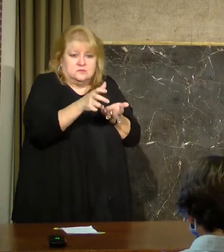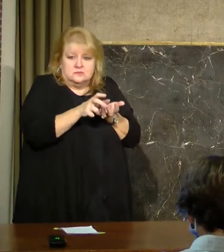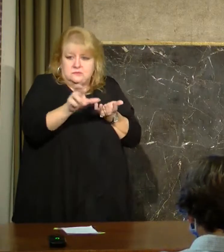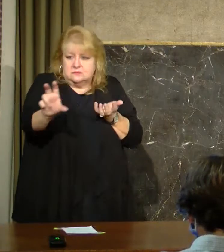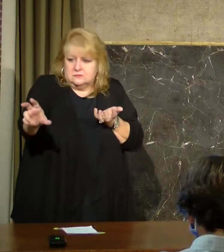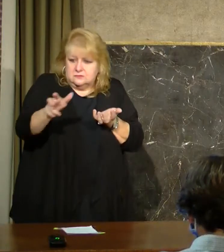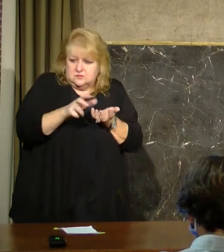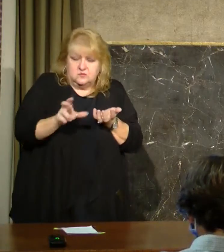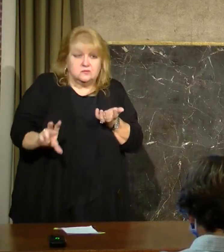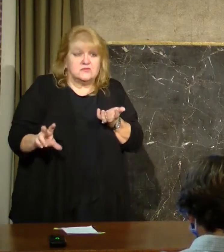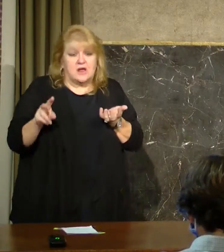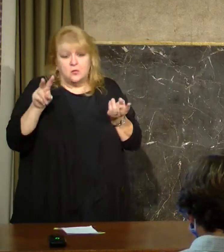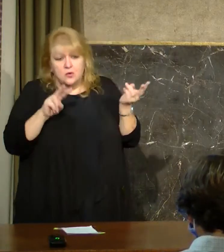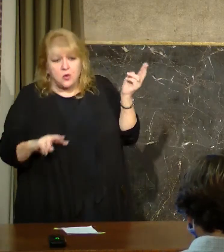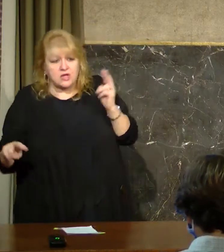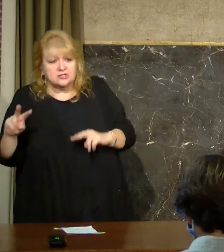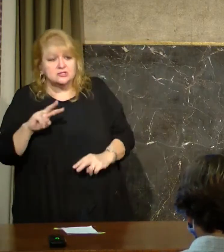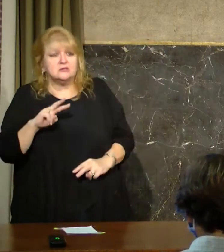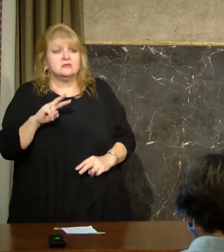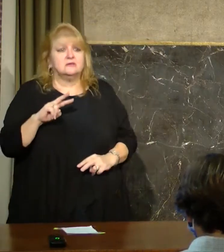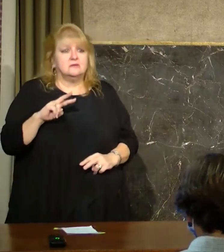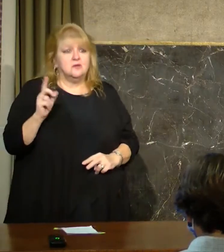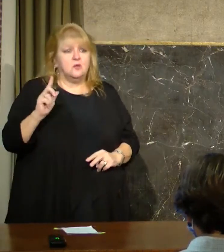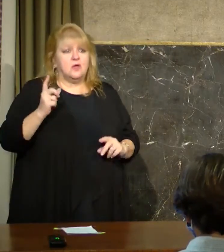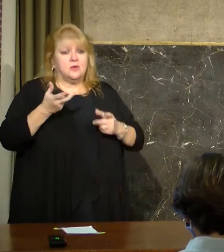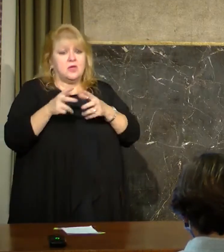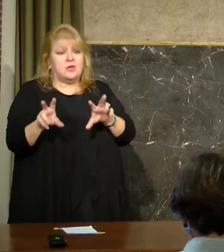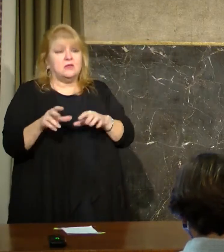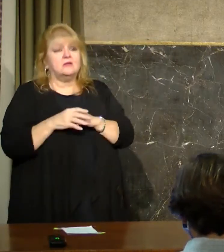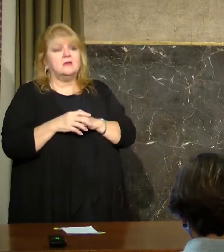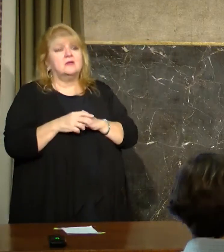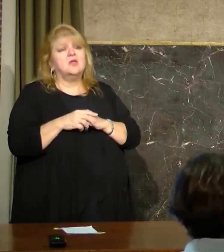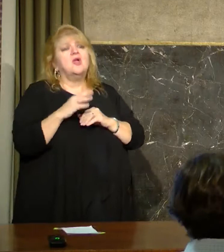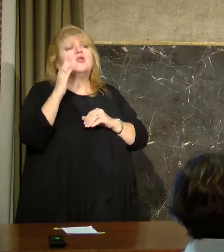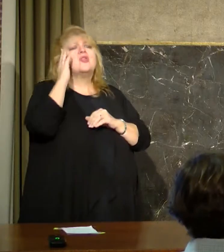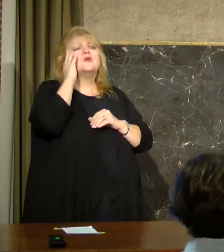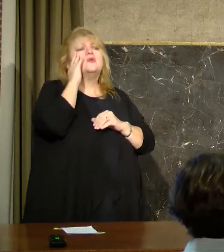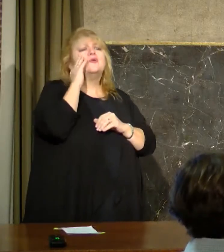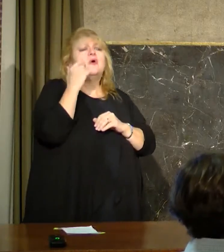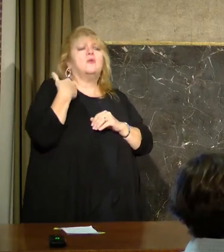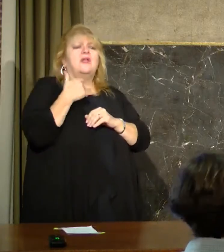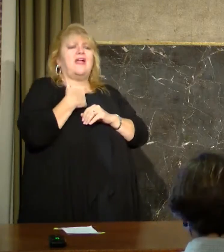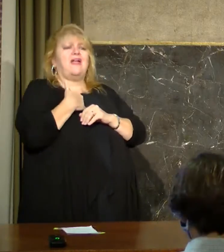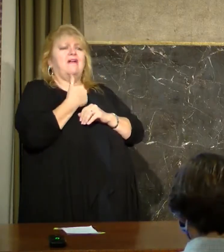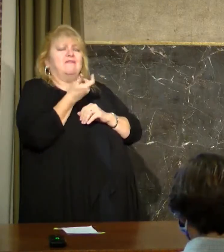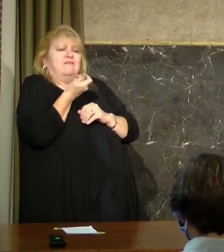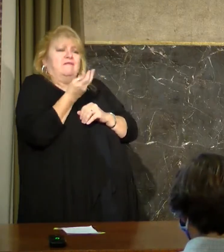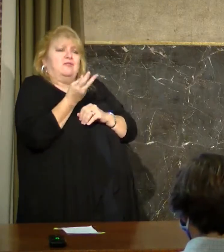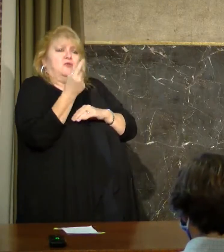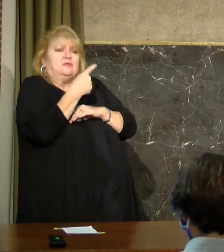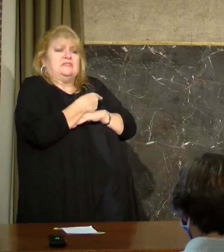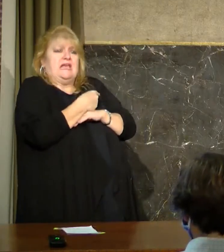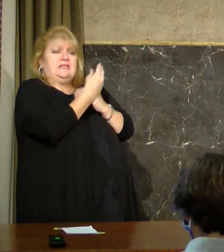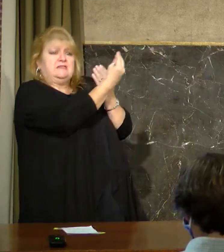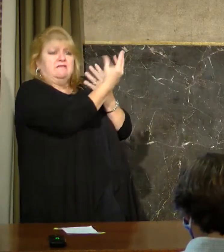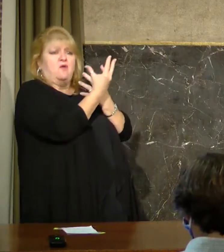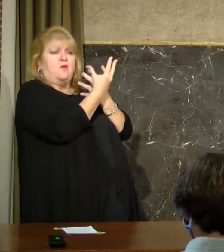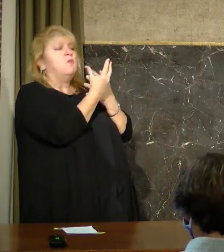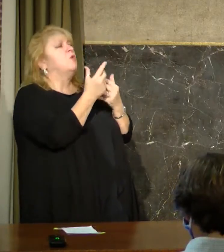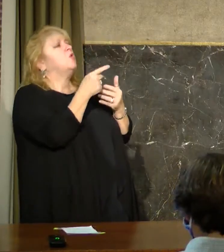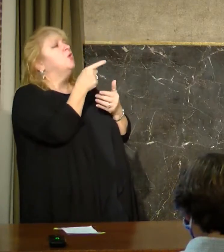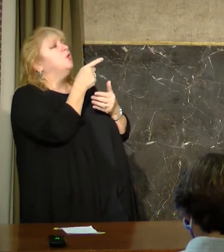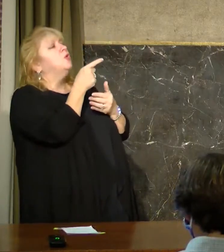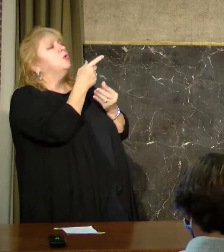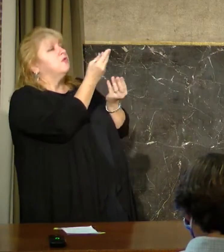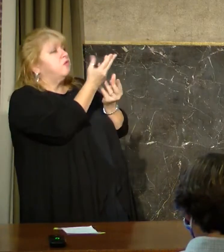Each week, and I think you know this already, we get just a few days notice of what we're going to get the following